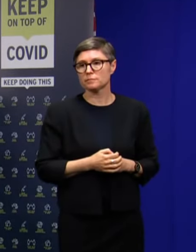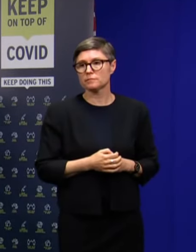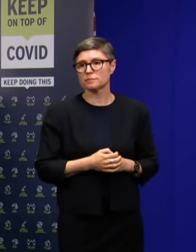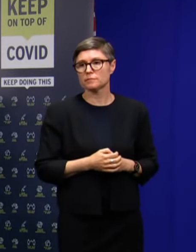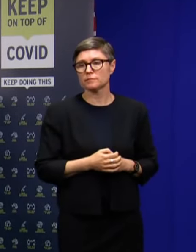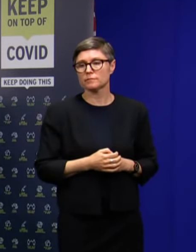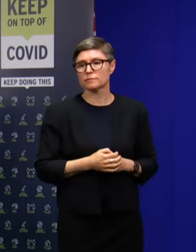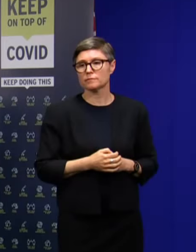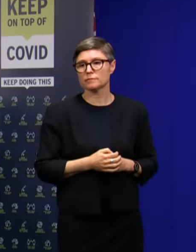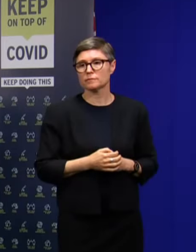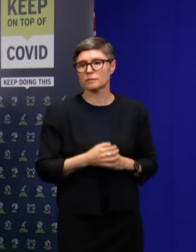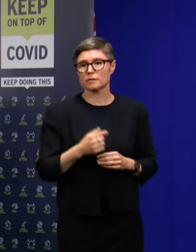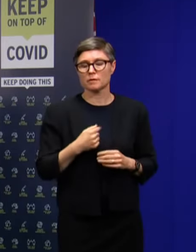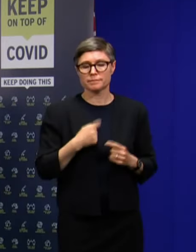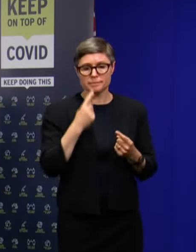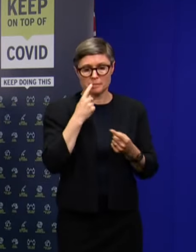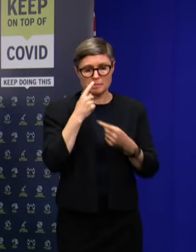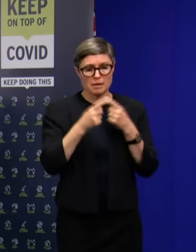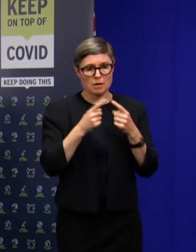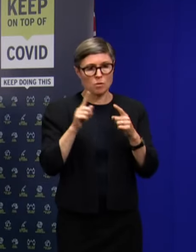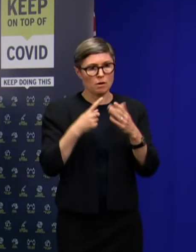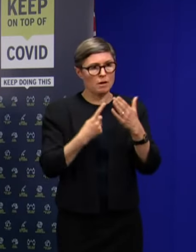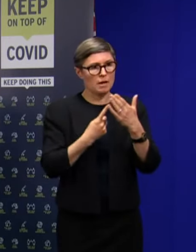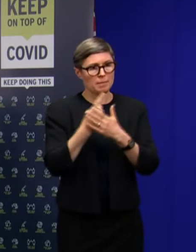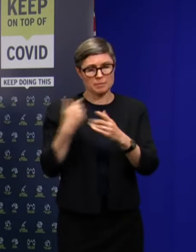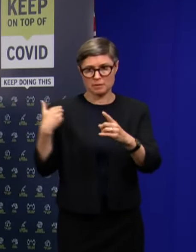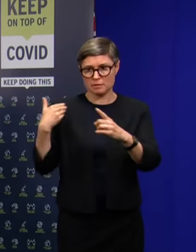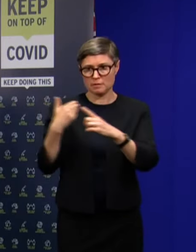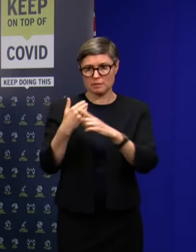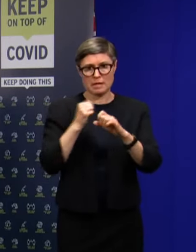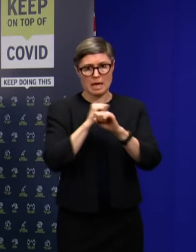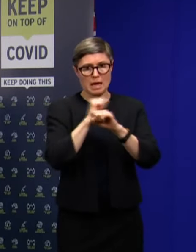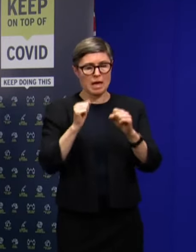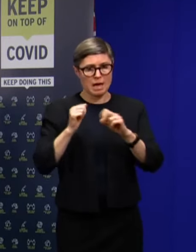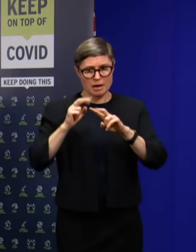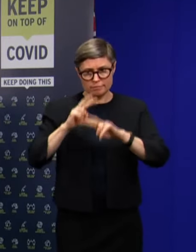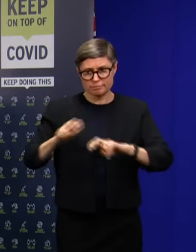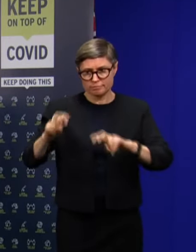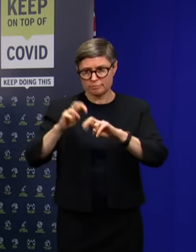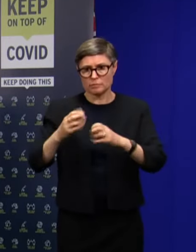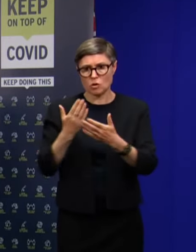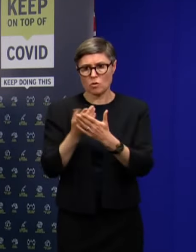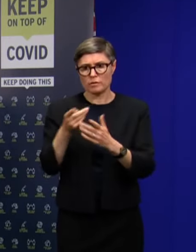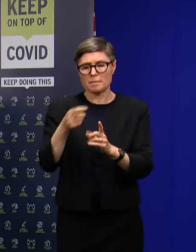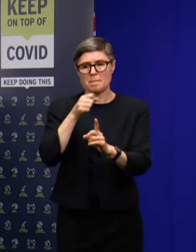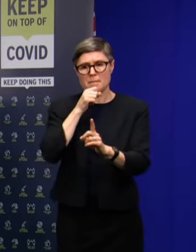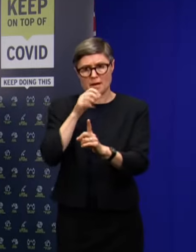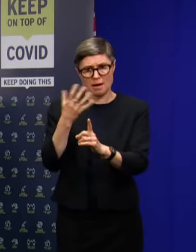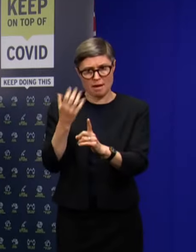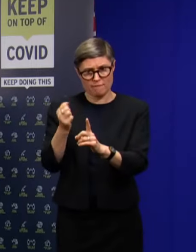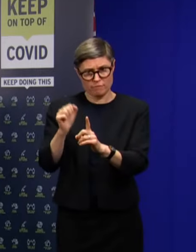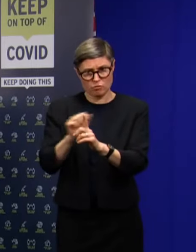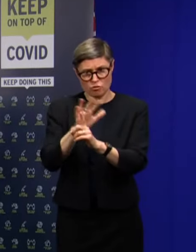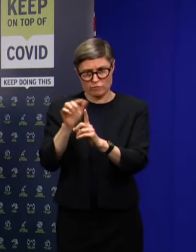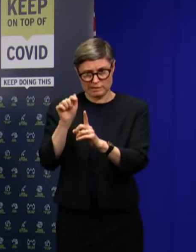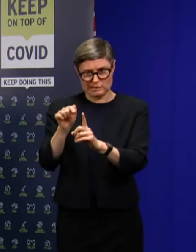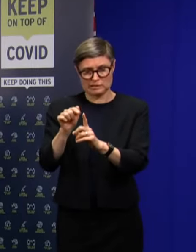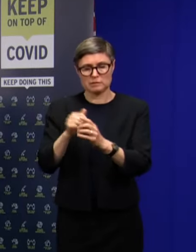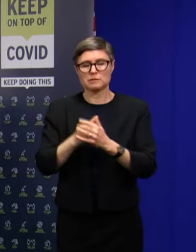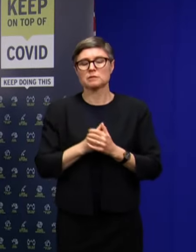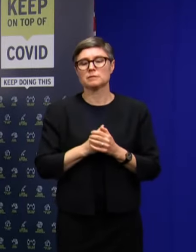So I'll just go over the progress of the investigation and contact tracing around this case. And as the Premier said,